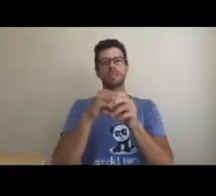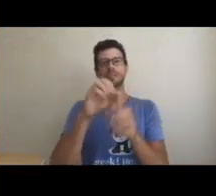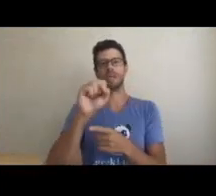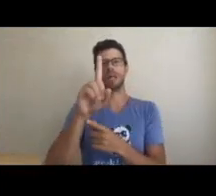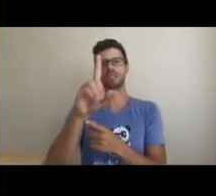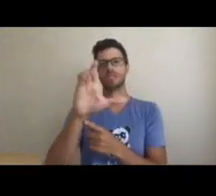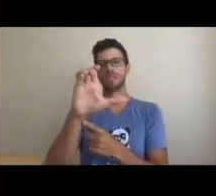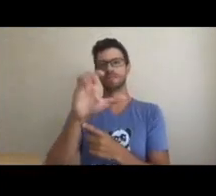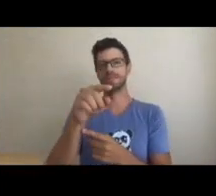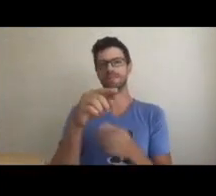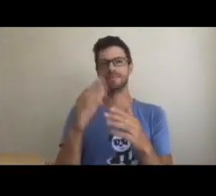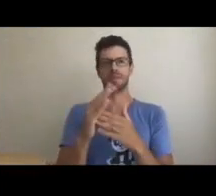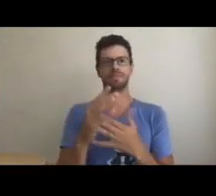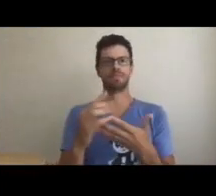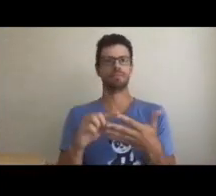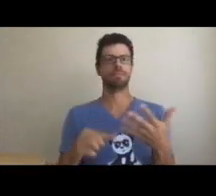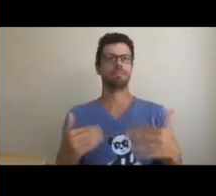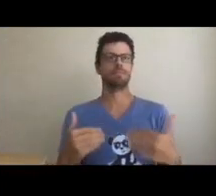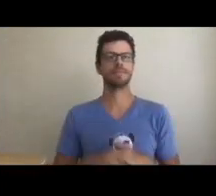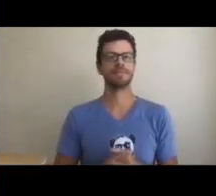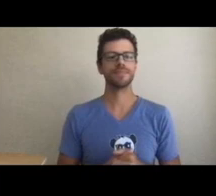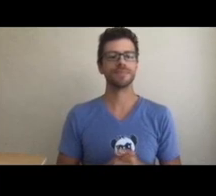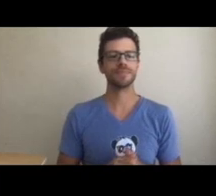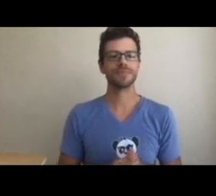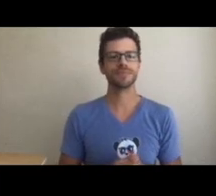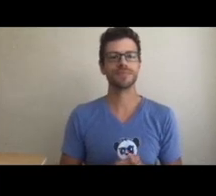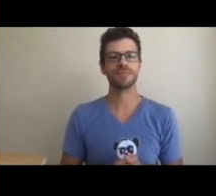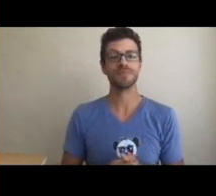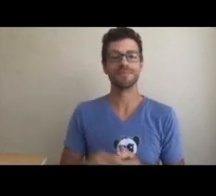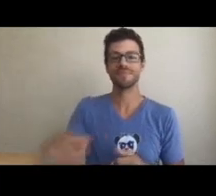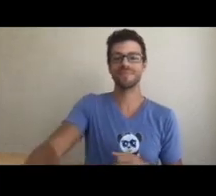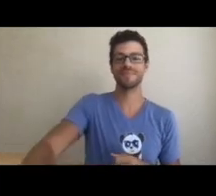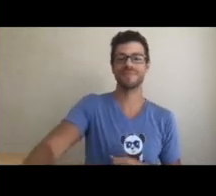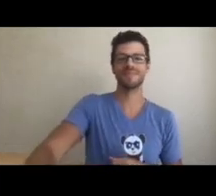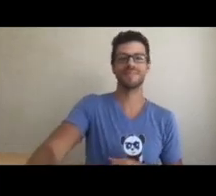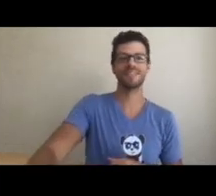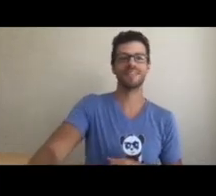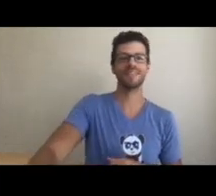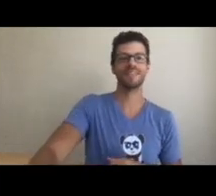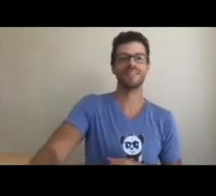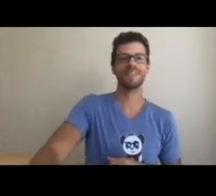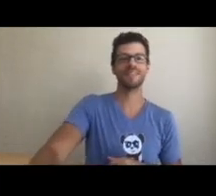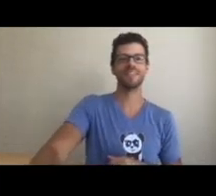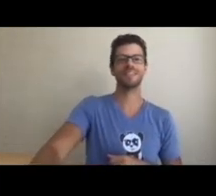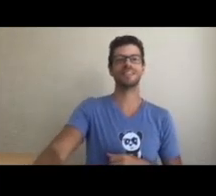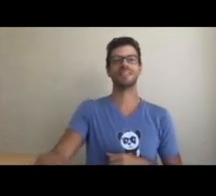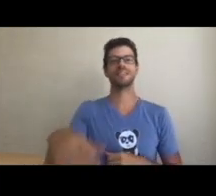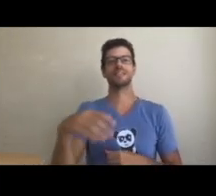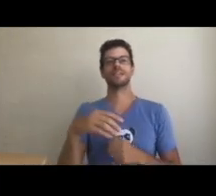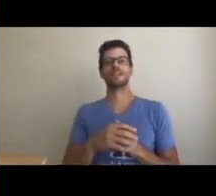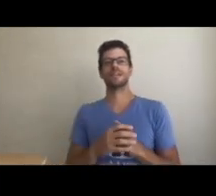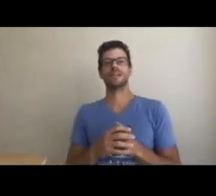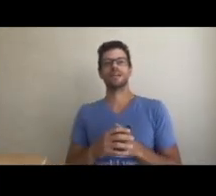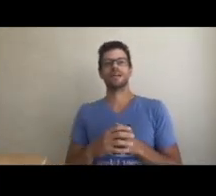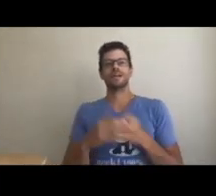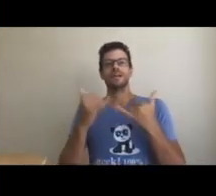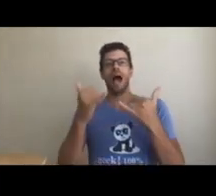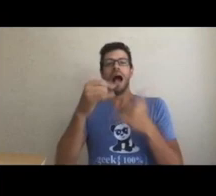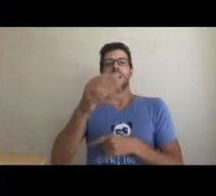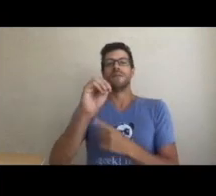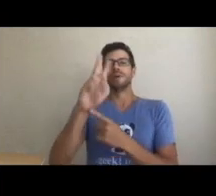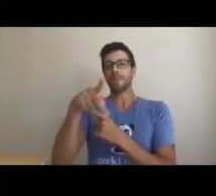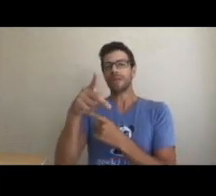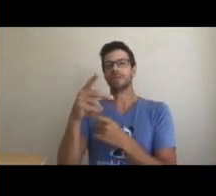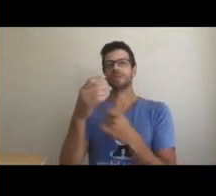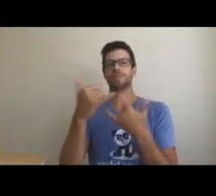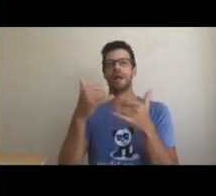This can really cause a paradigm shift where these conversations and counter offers lead to realizations of differing views. Communication and